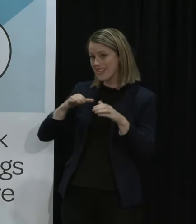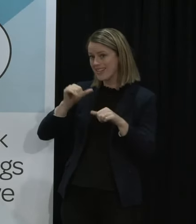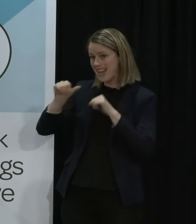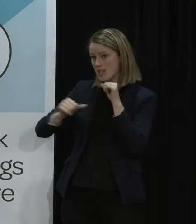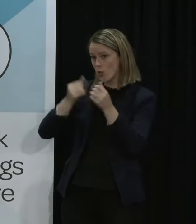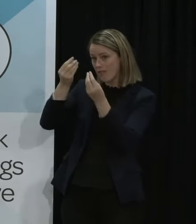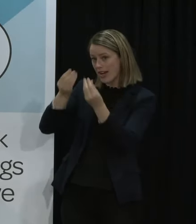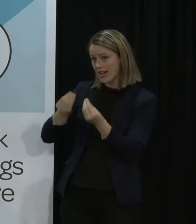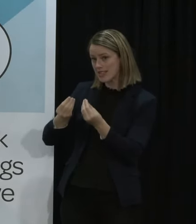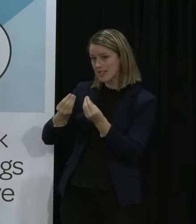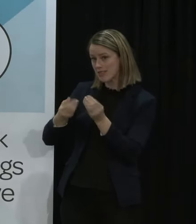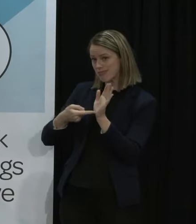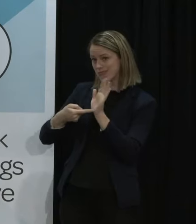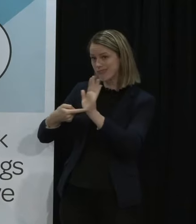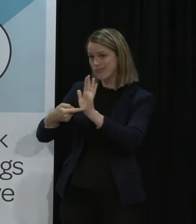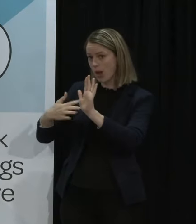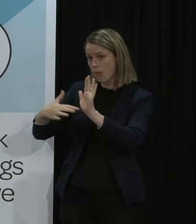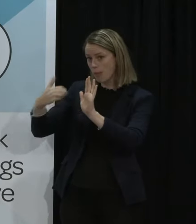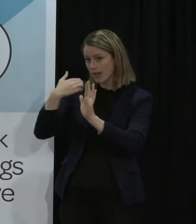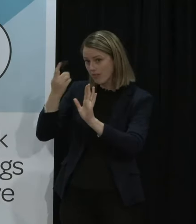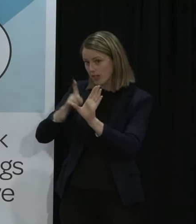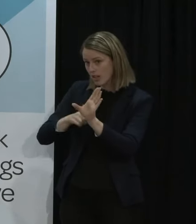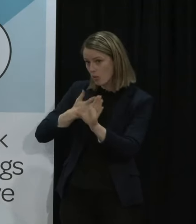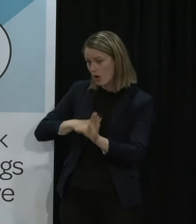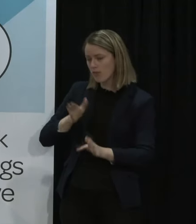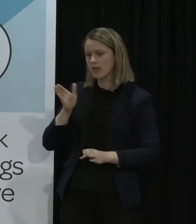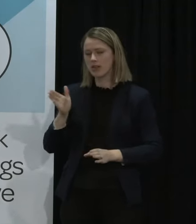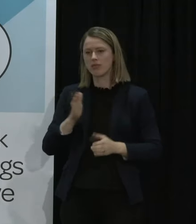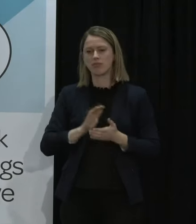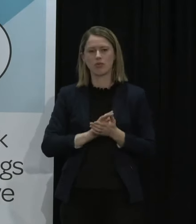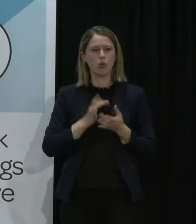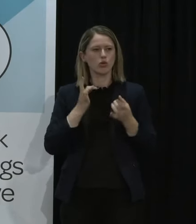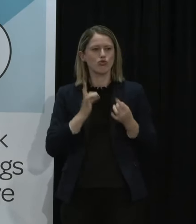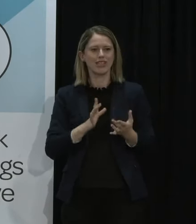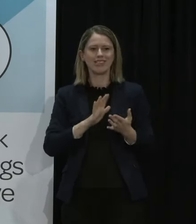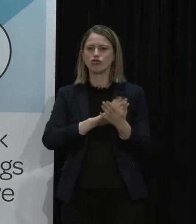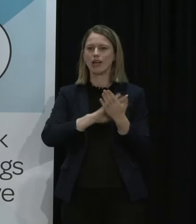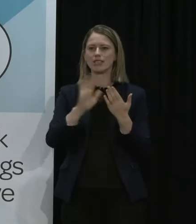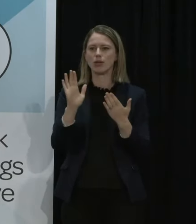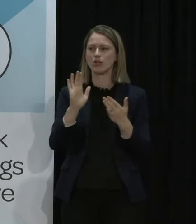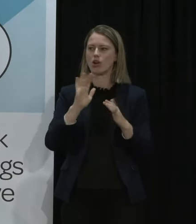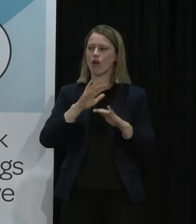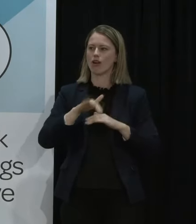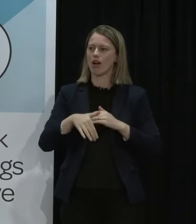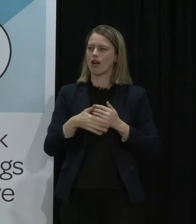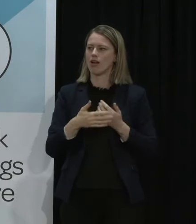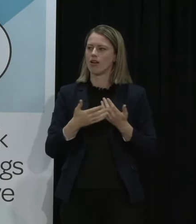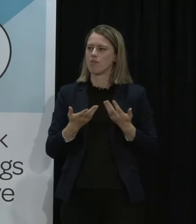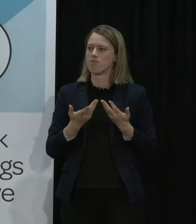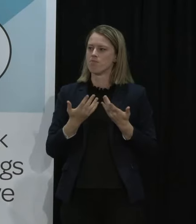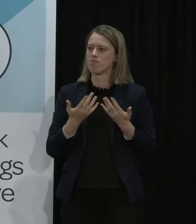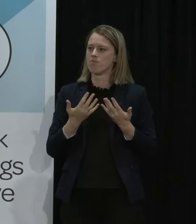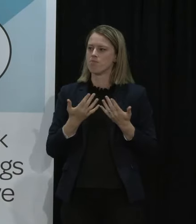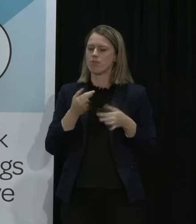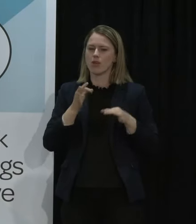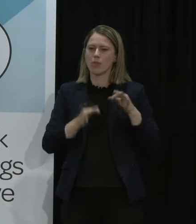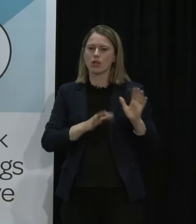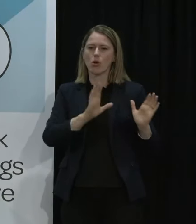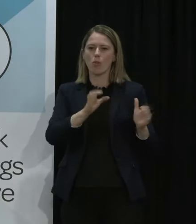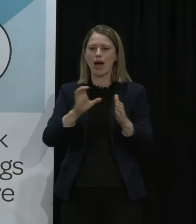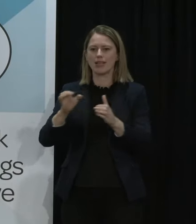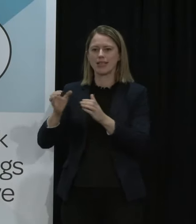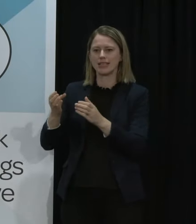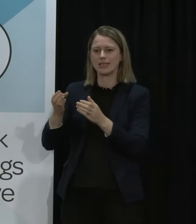Oh well of course there is a there is a degree of transparency already around around in political parties